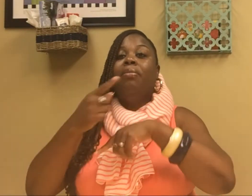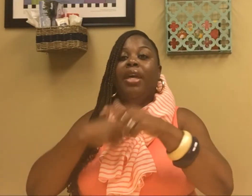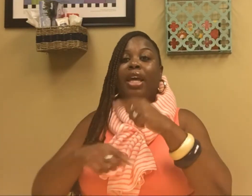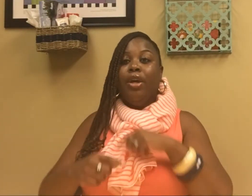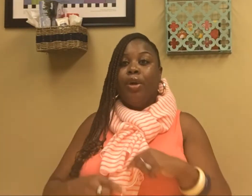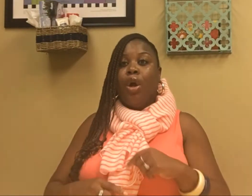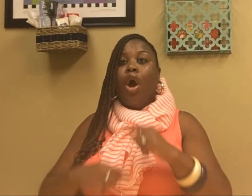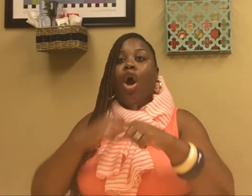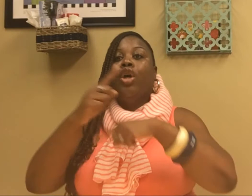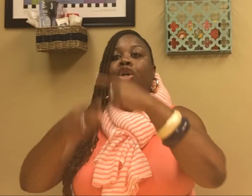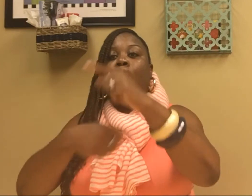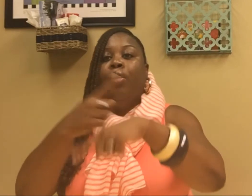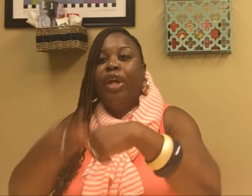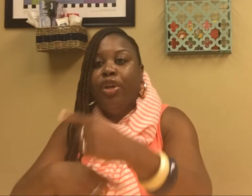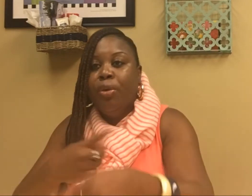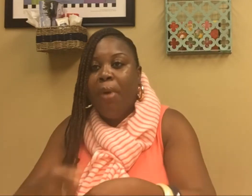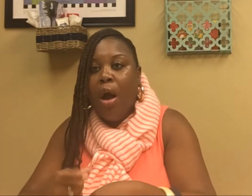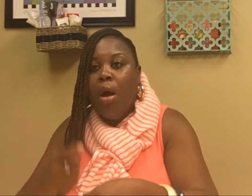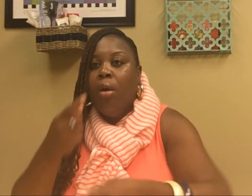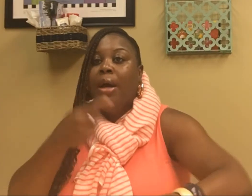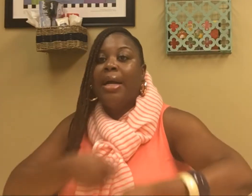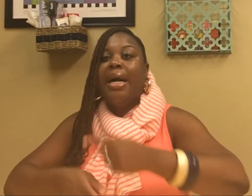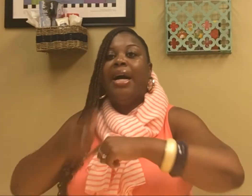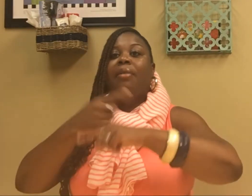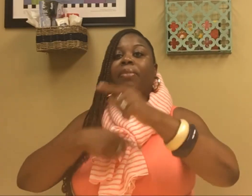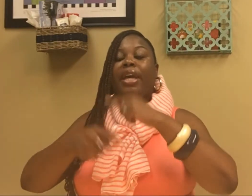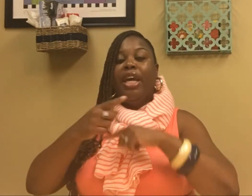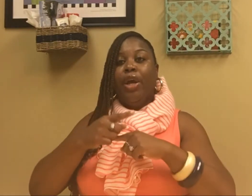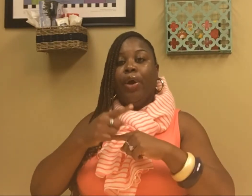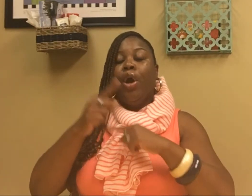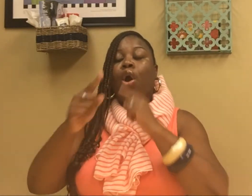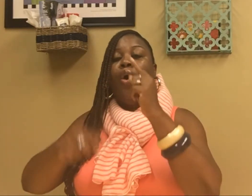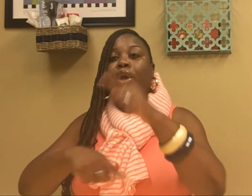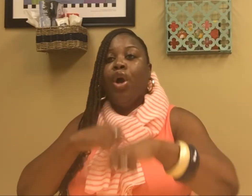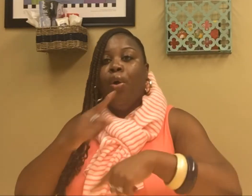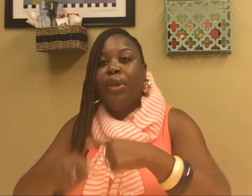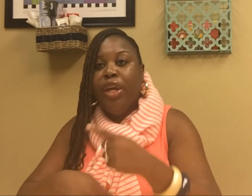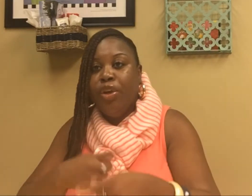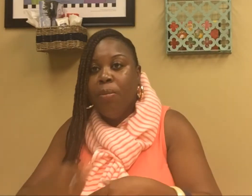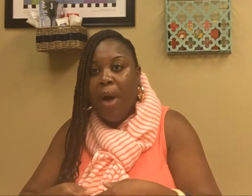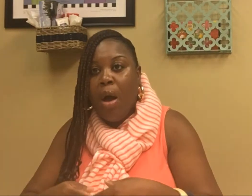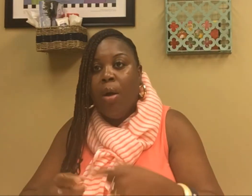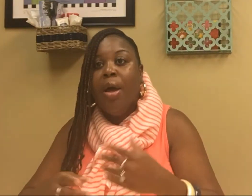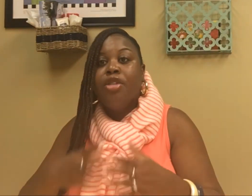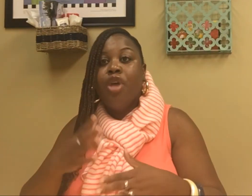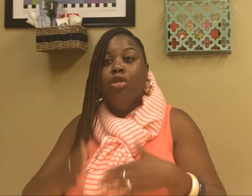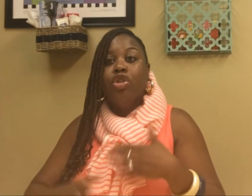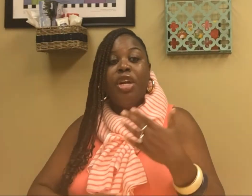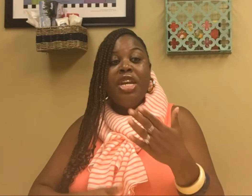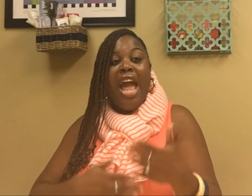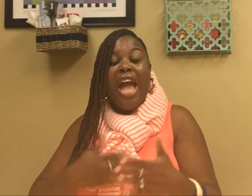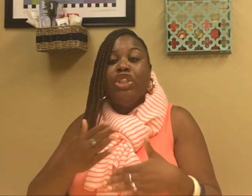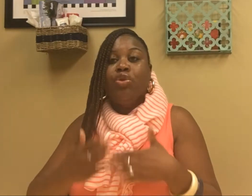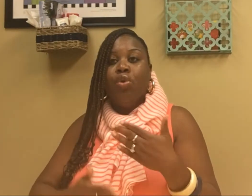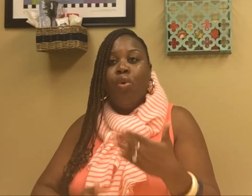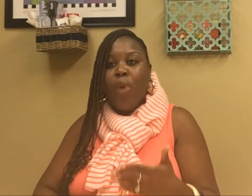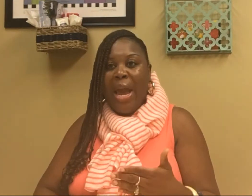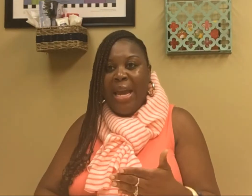here or go get your ball, come here or go get your ball. Those are natural ways